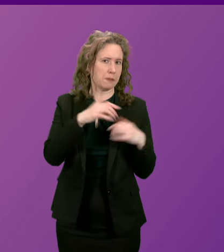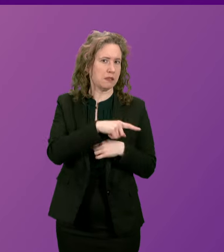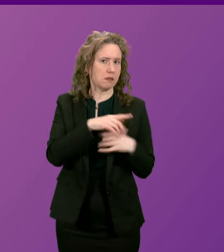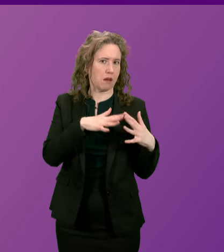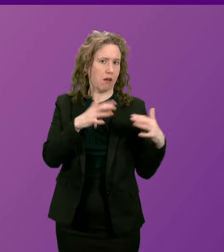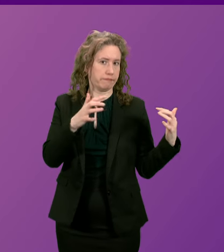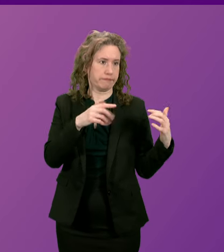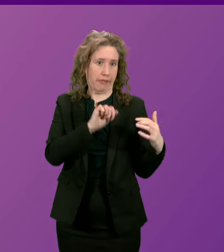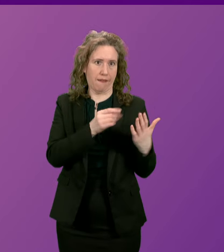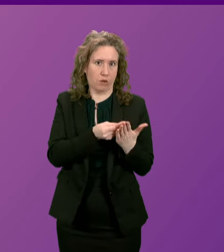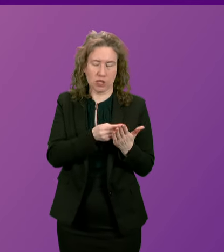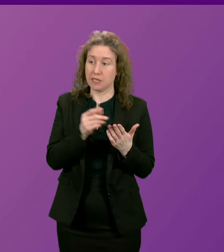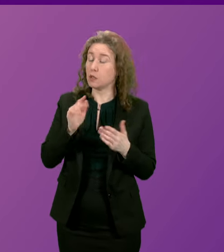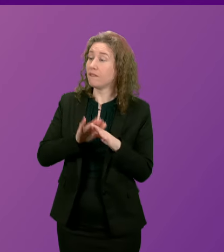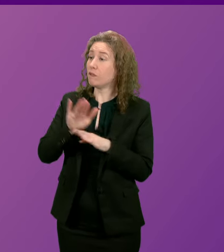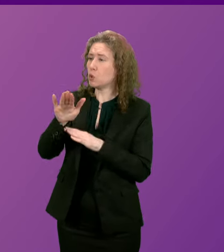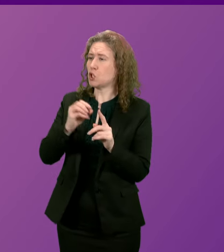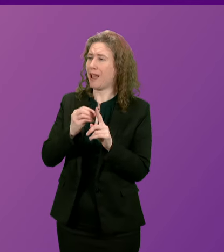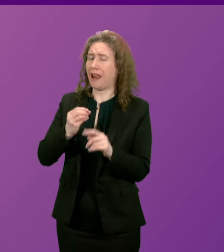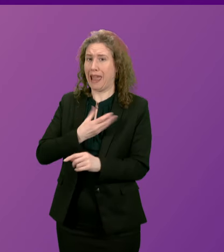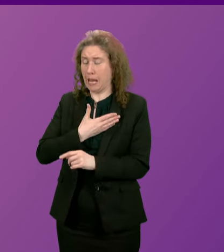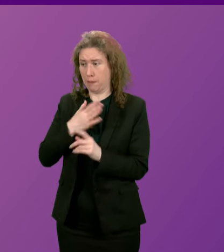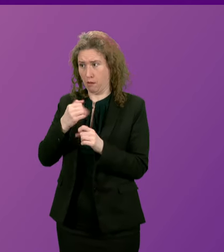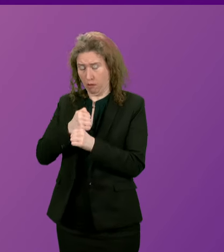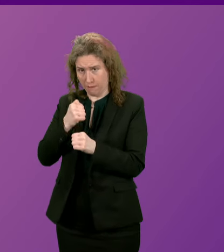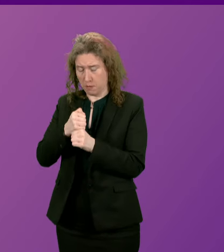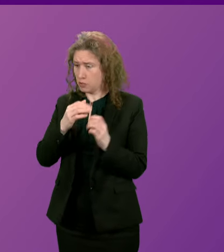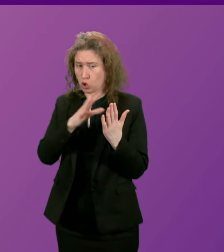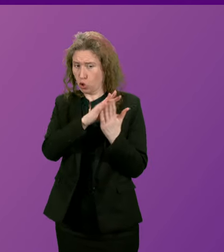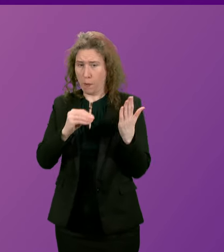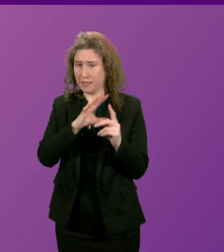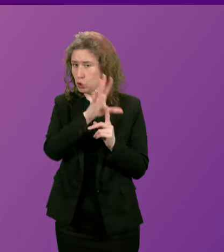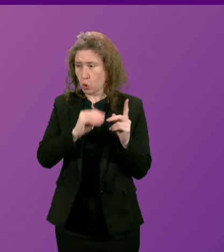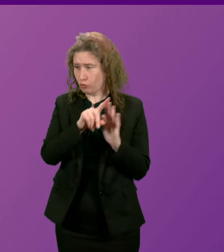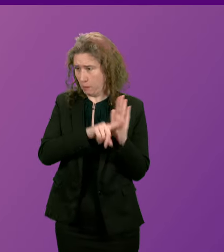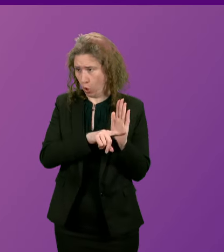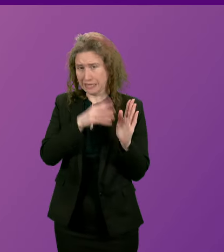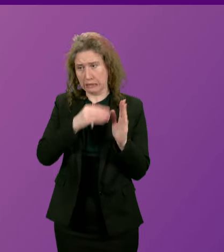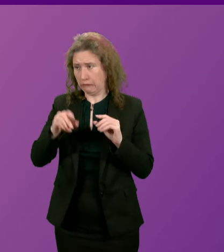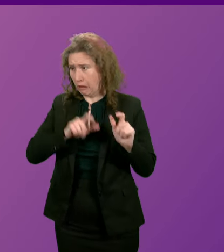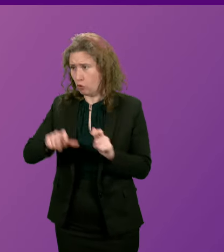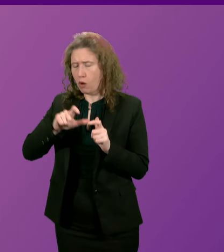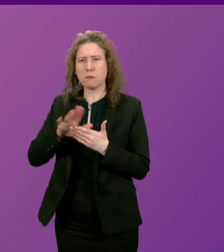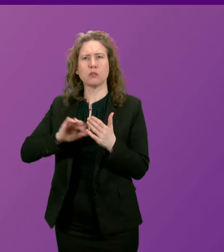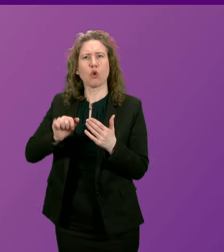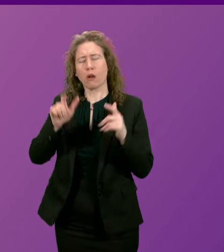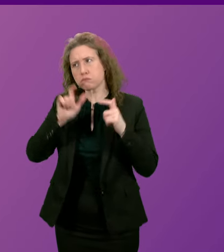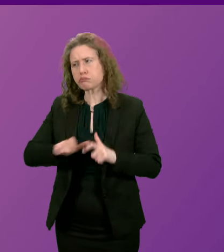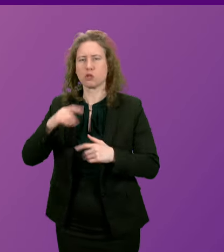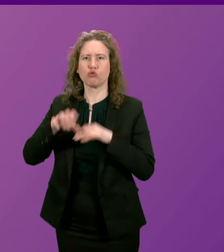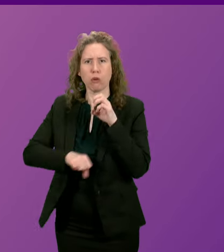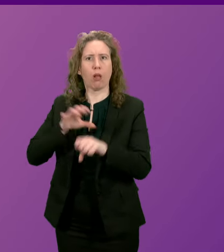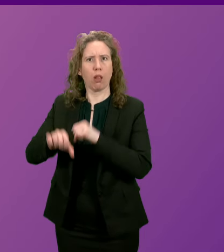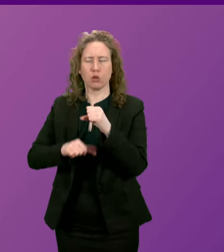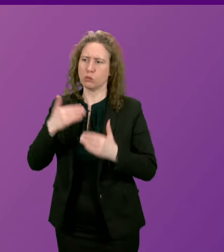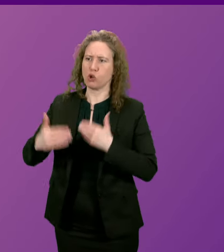government are just to carry on copying the Tory policies as they seem to be doing Scotland will continue to struggle to make climate progress